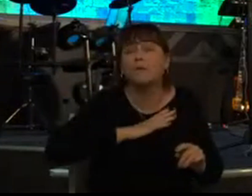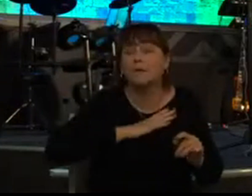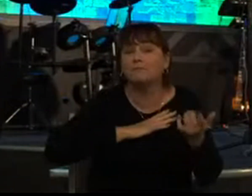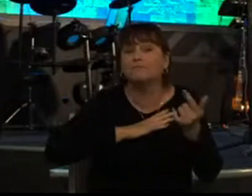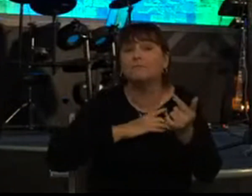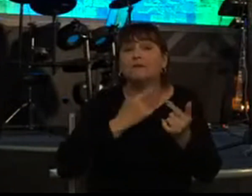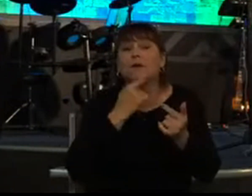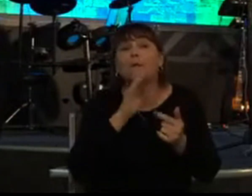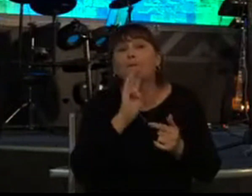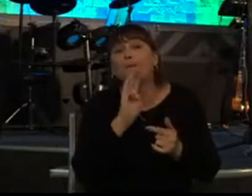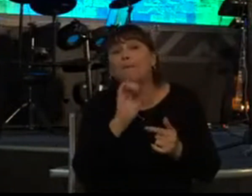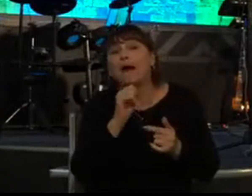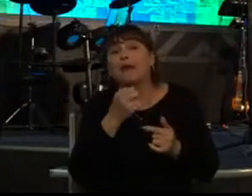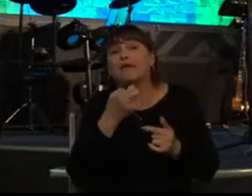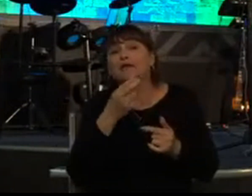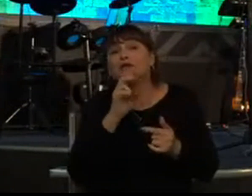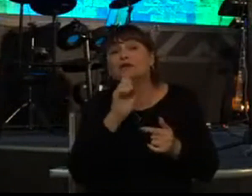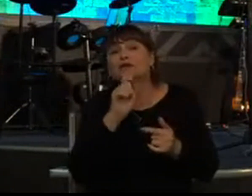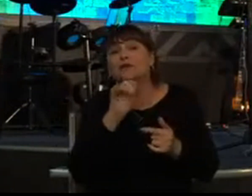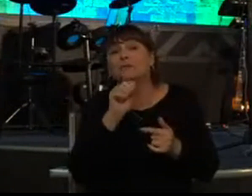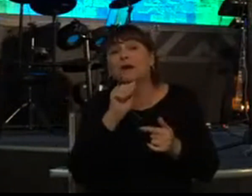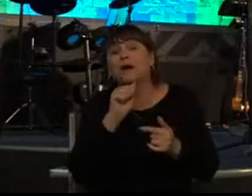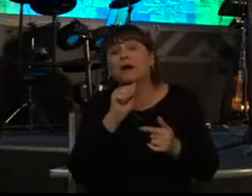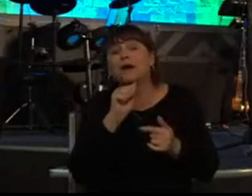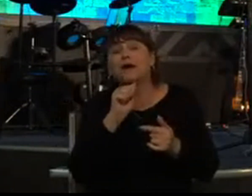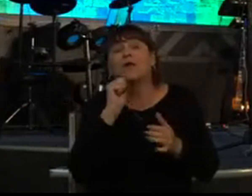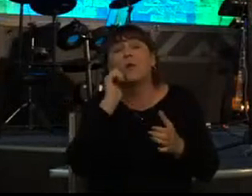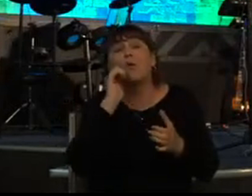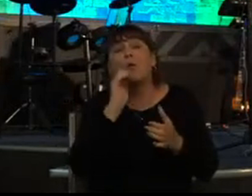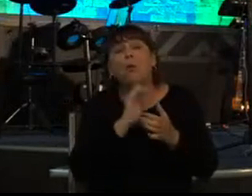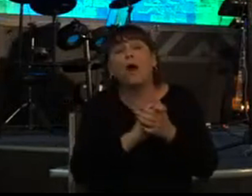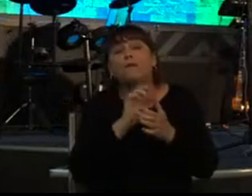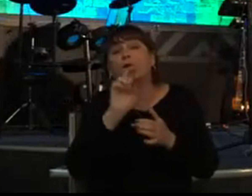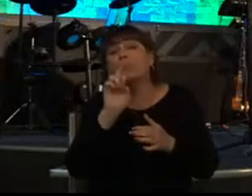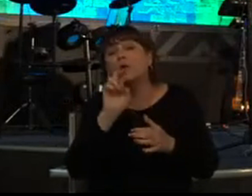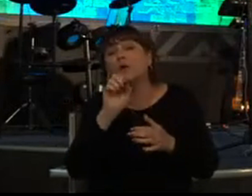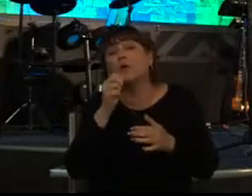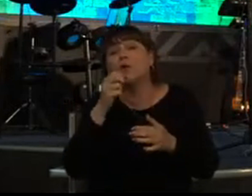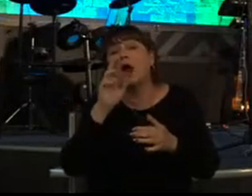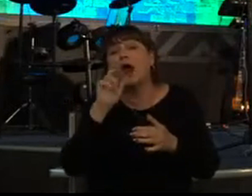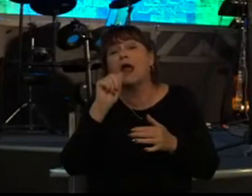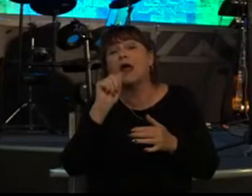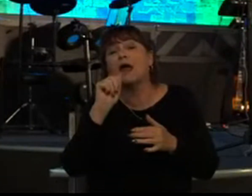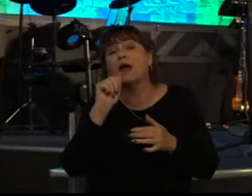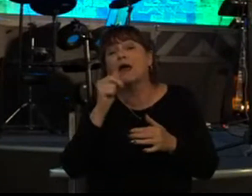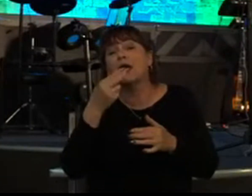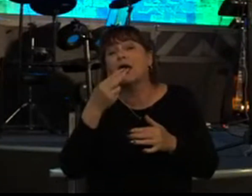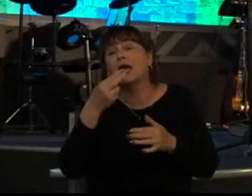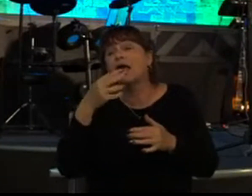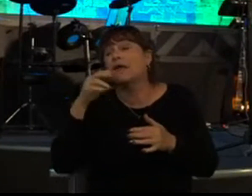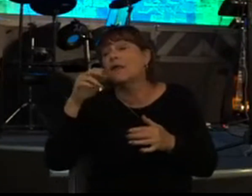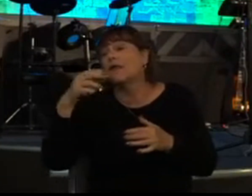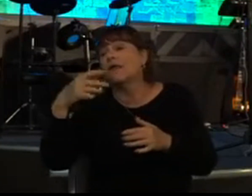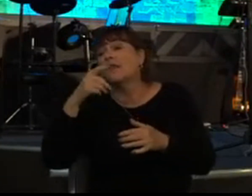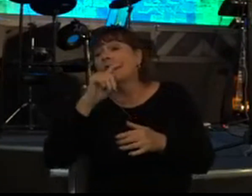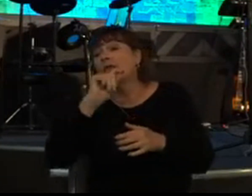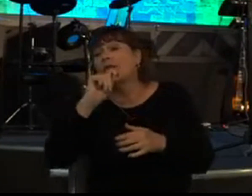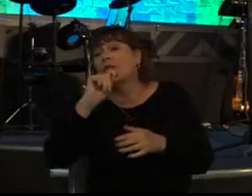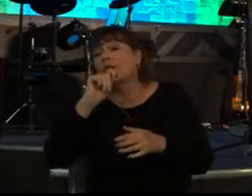basheba the wife wife of uriah the hittite uriah was one of david's men